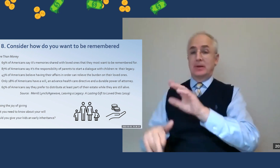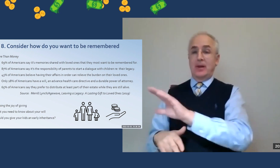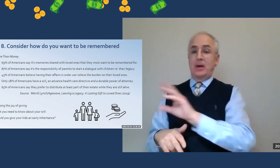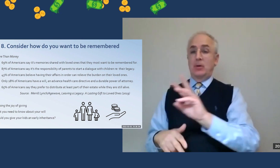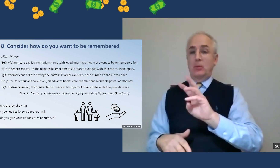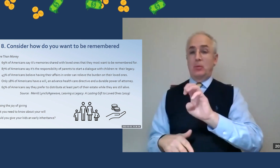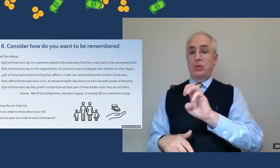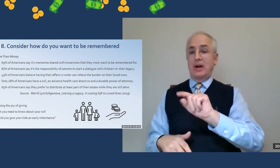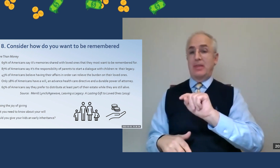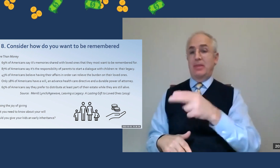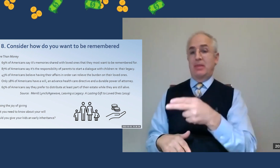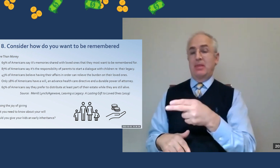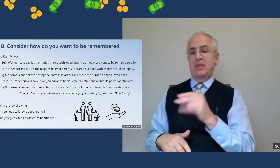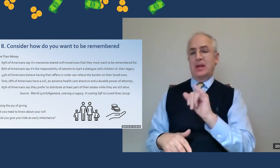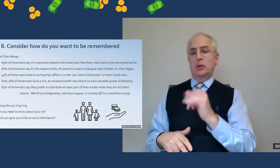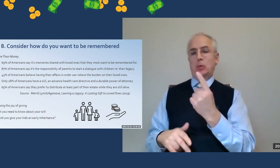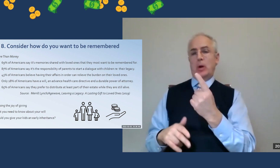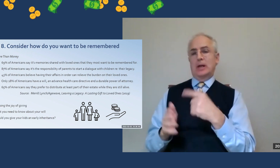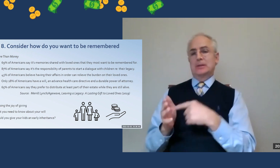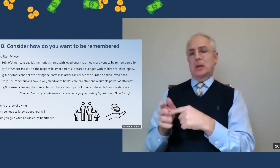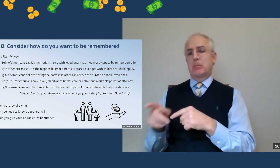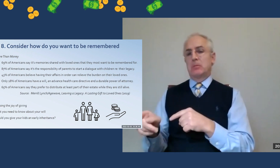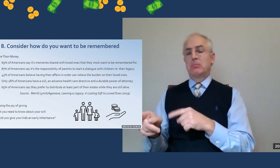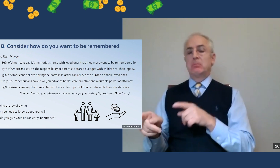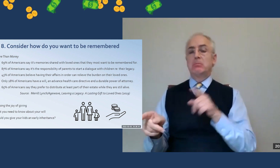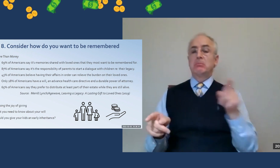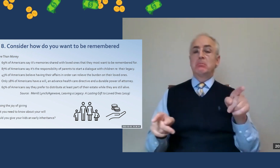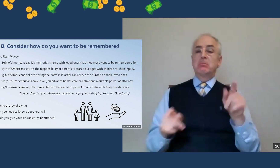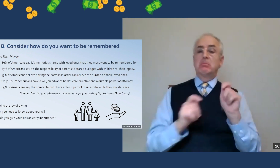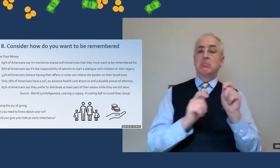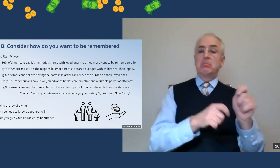And that way, the children can start building their wealth.